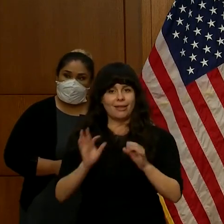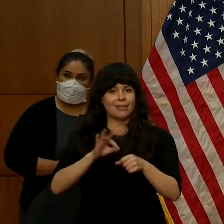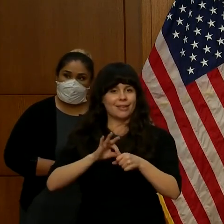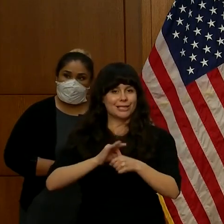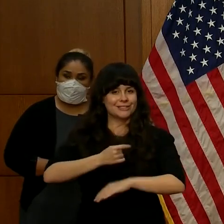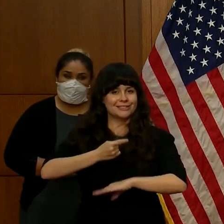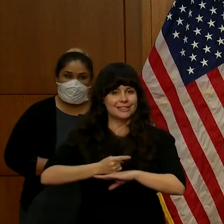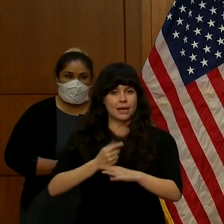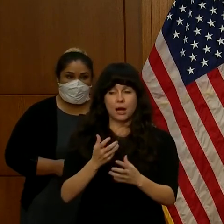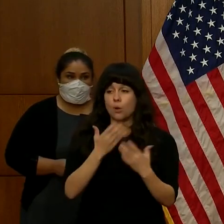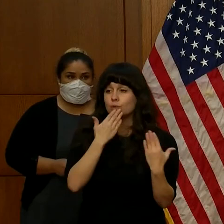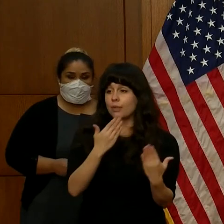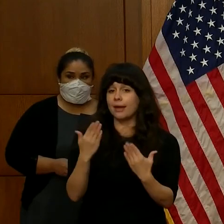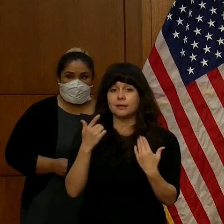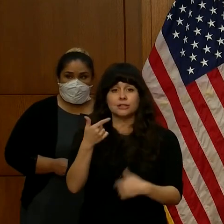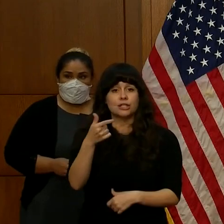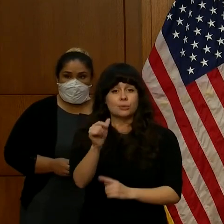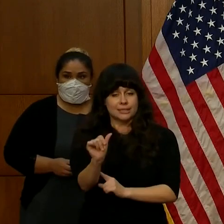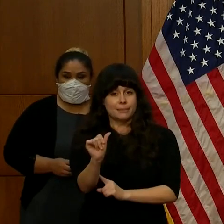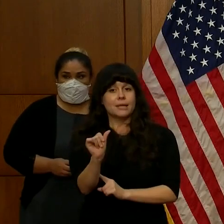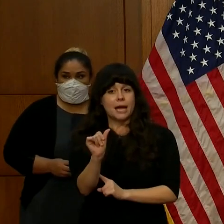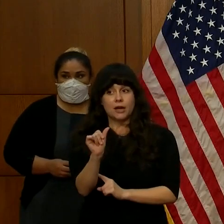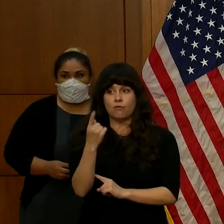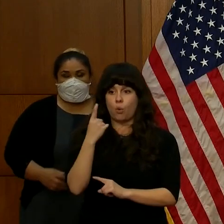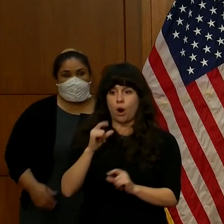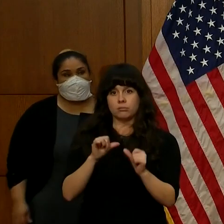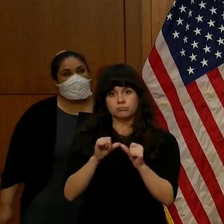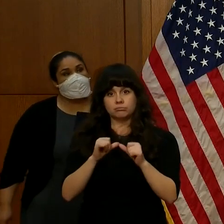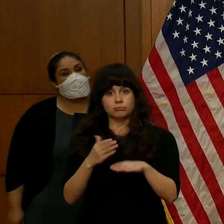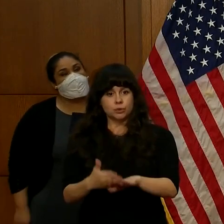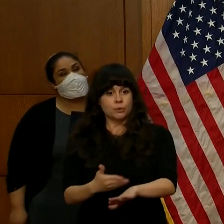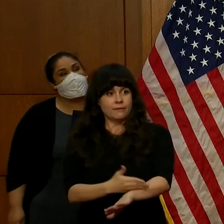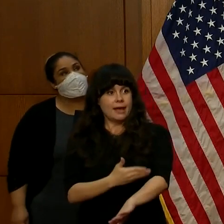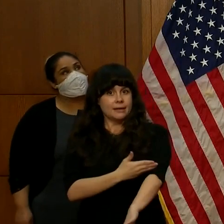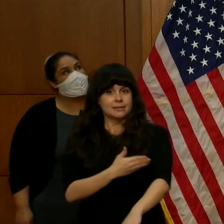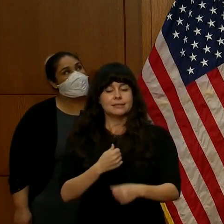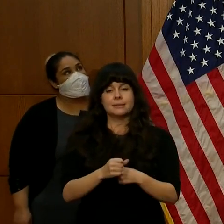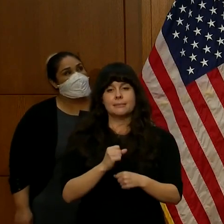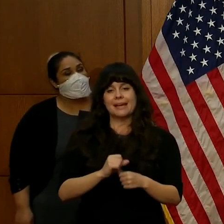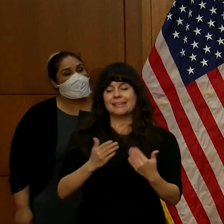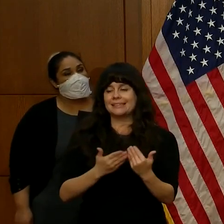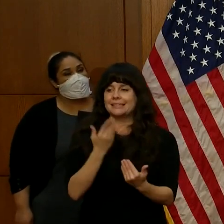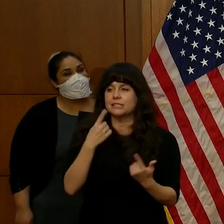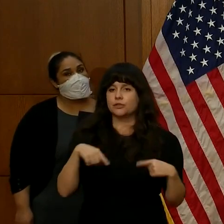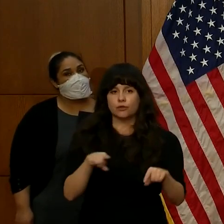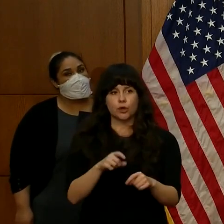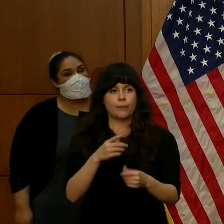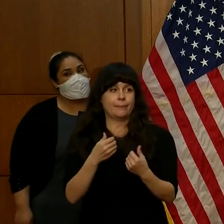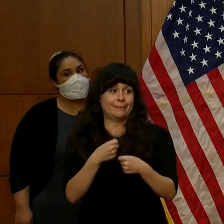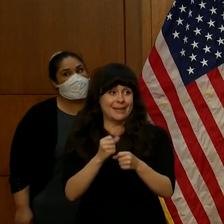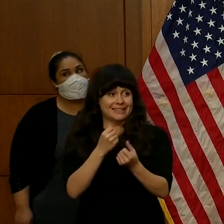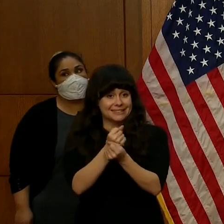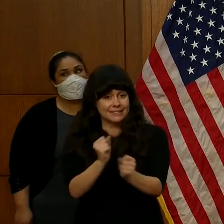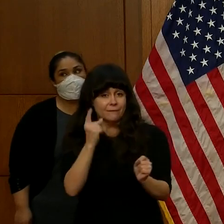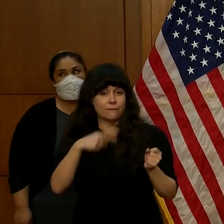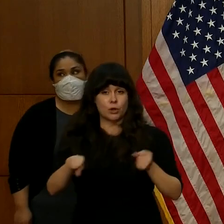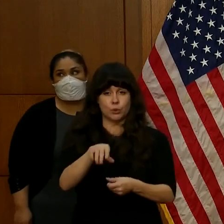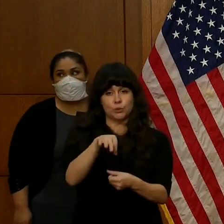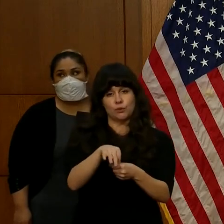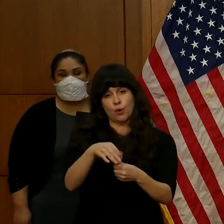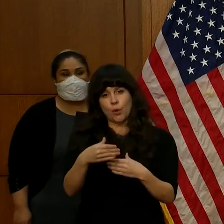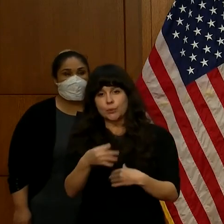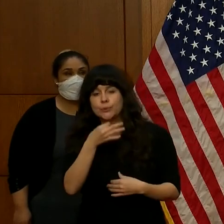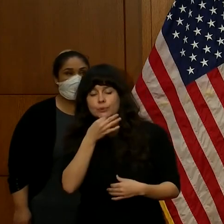to thank the General Assembly for advancing our measures to make it safe and easy to vote this November. Our teams